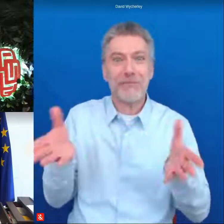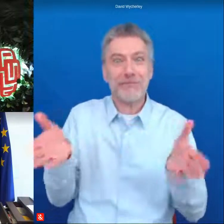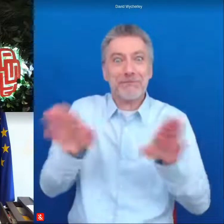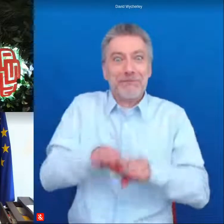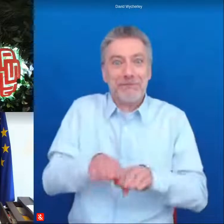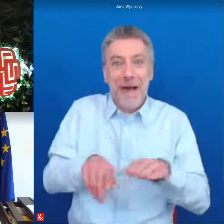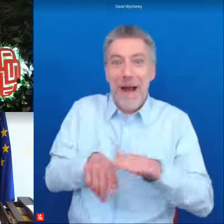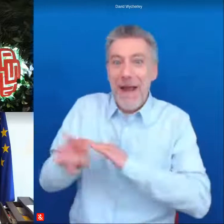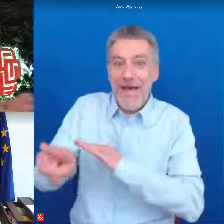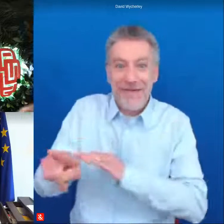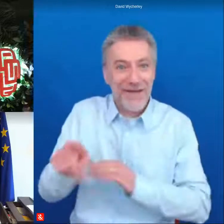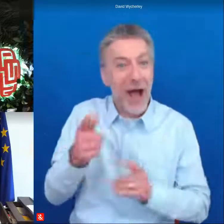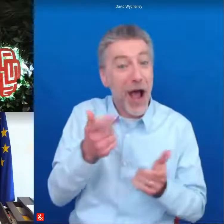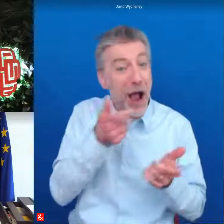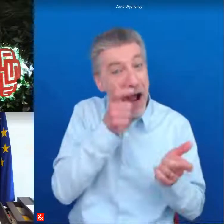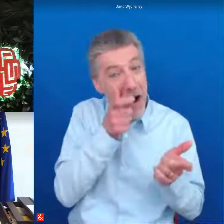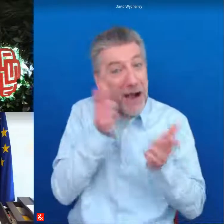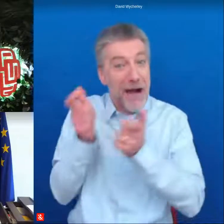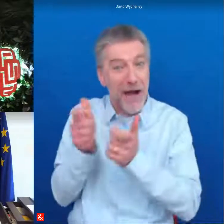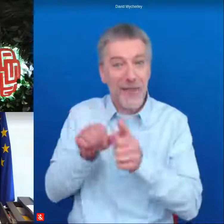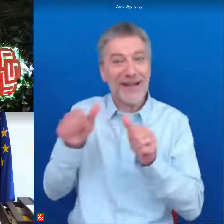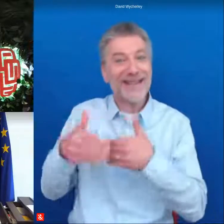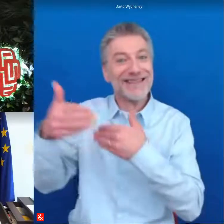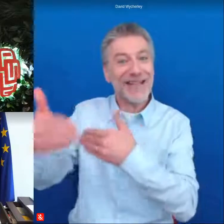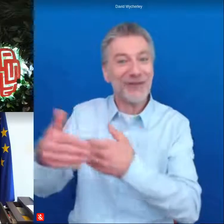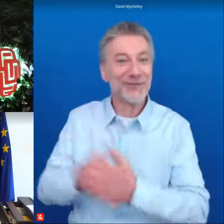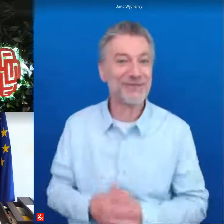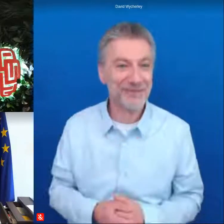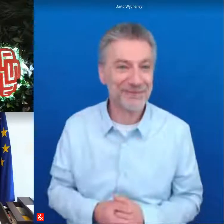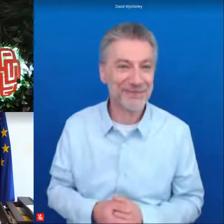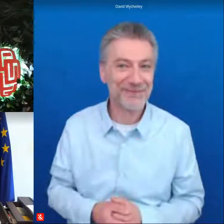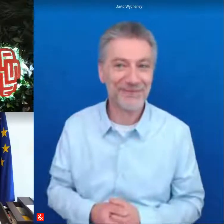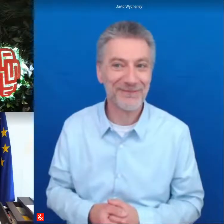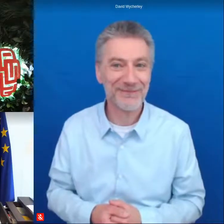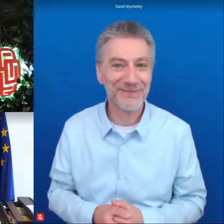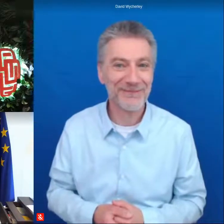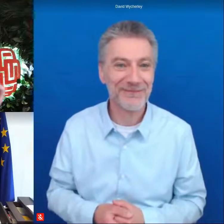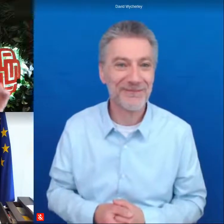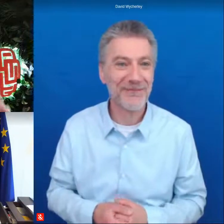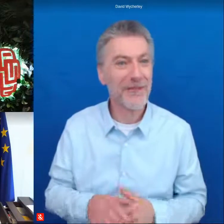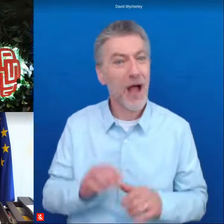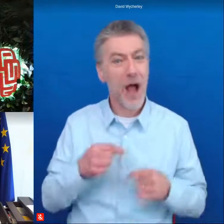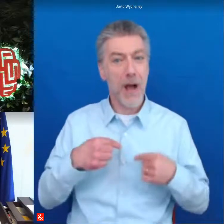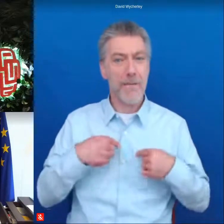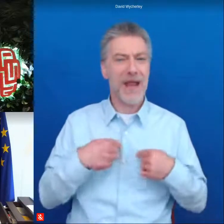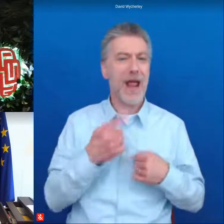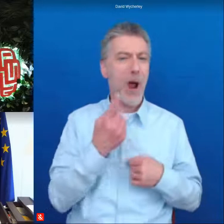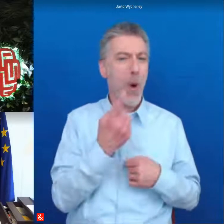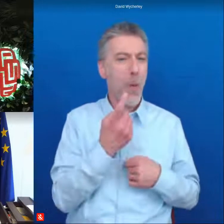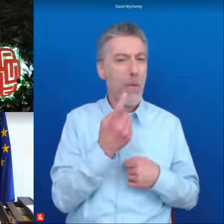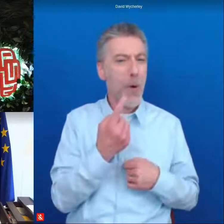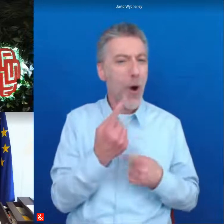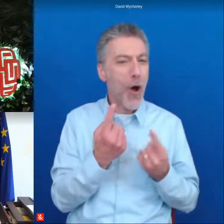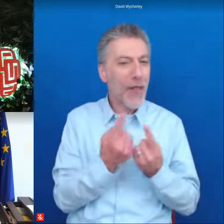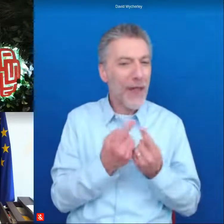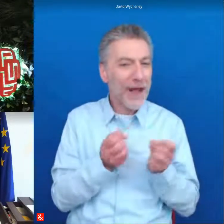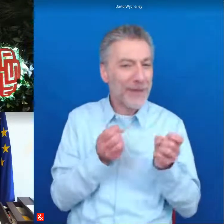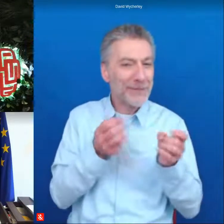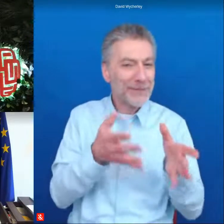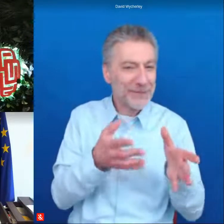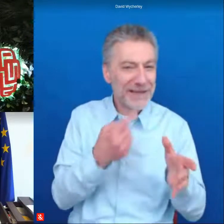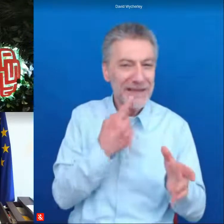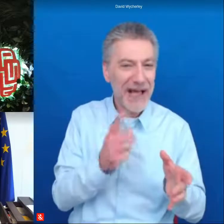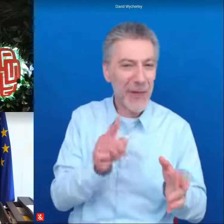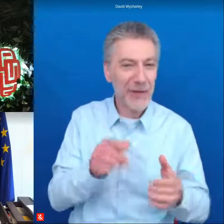to the audience and and let we meet you in the next session and i will finish with one sentence by the commission there's